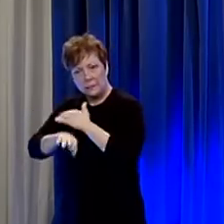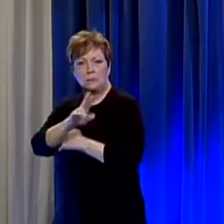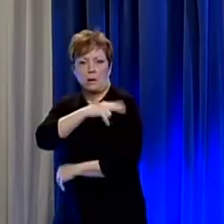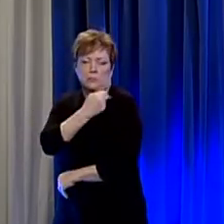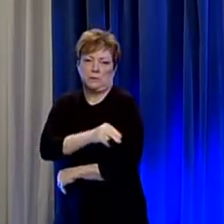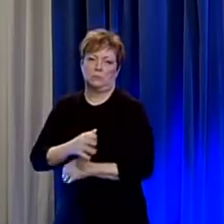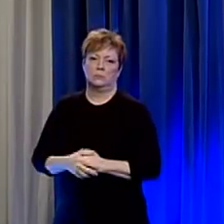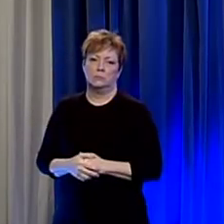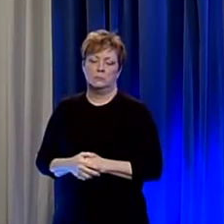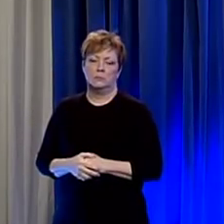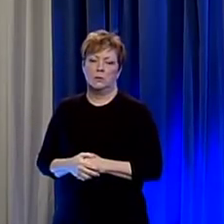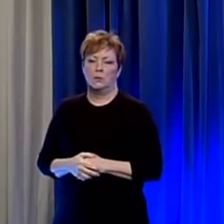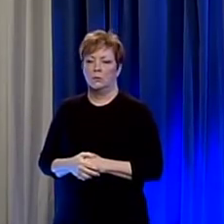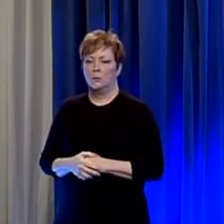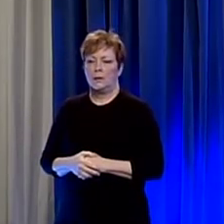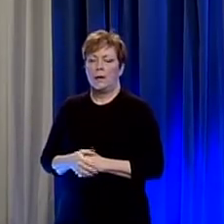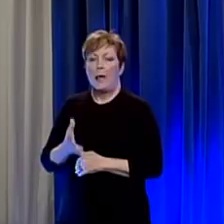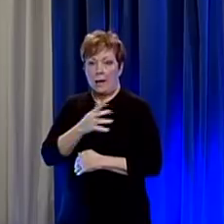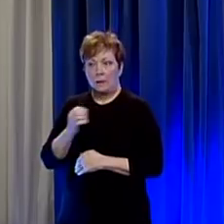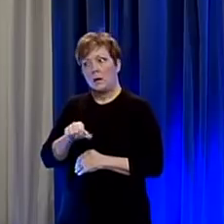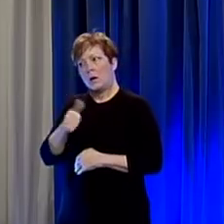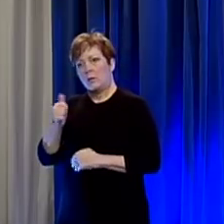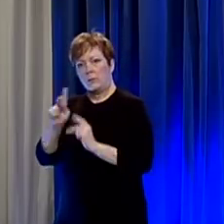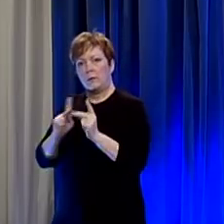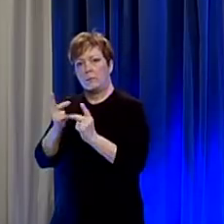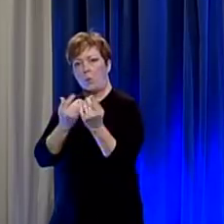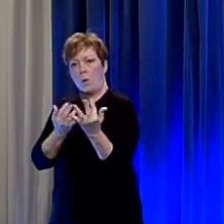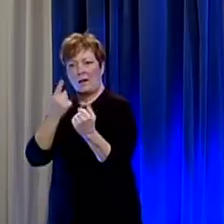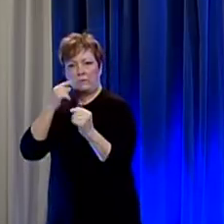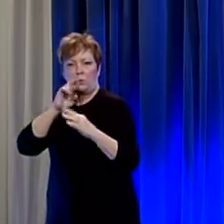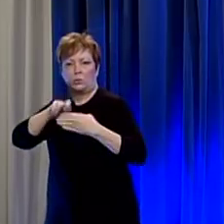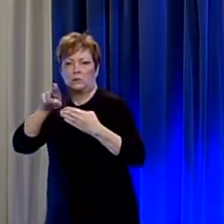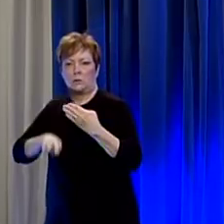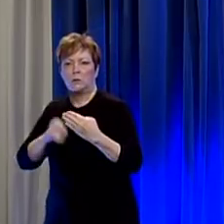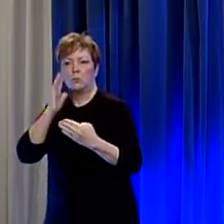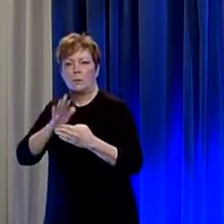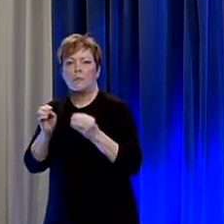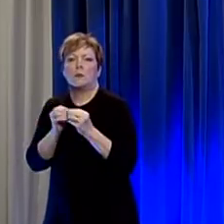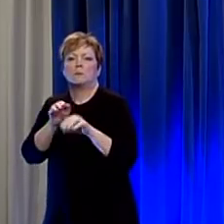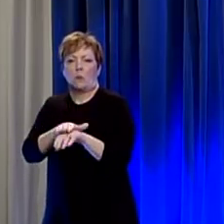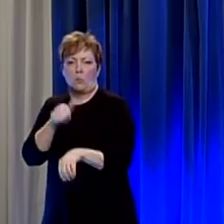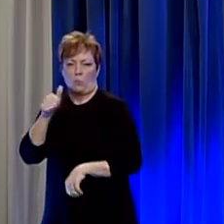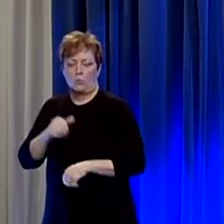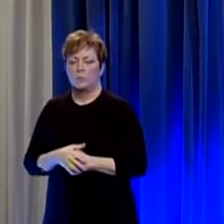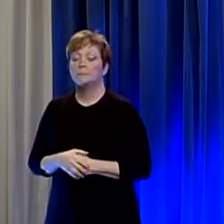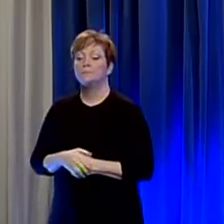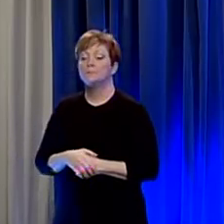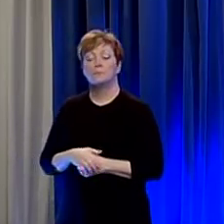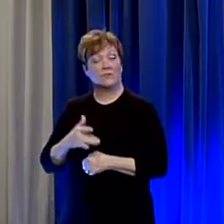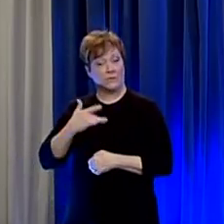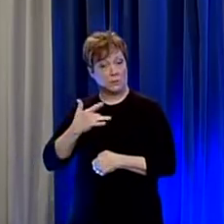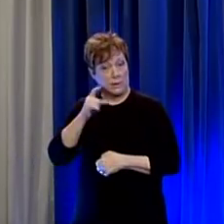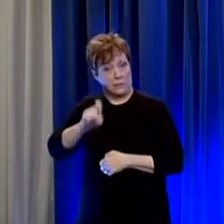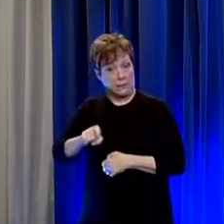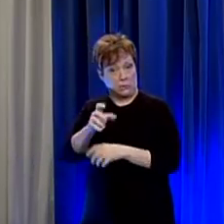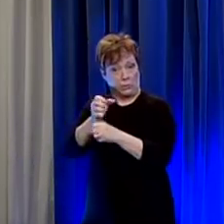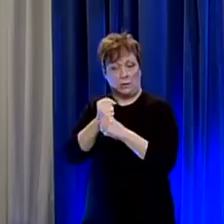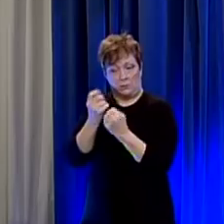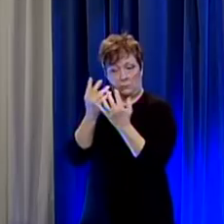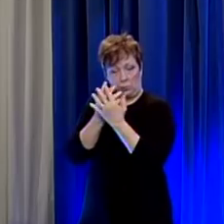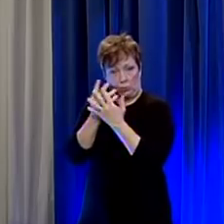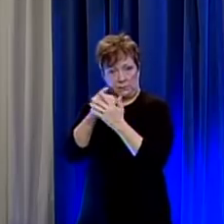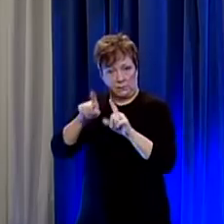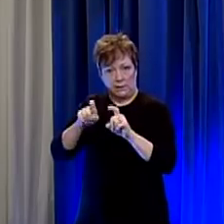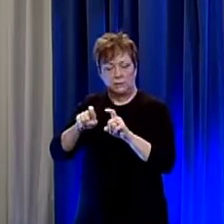the return on those test results for everyone so please remember if you think you might need to be screened please pick up the